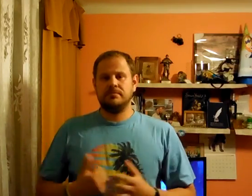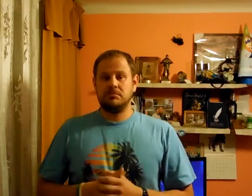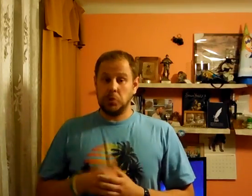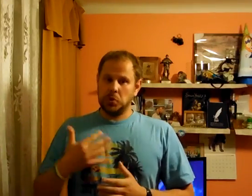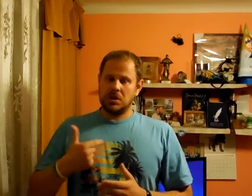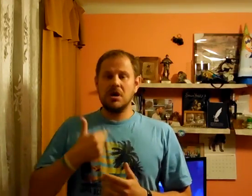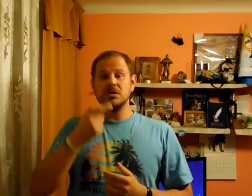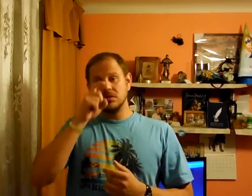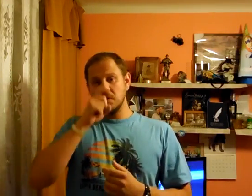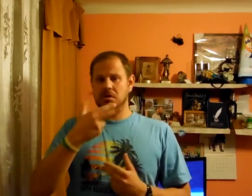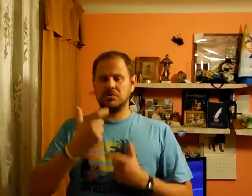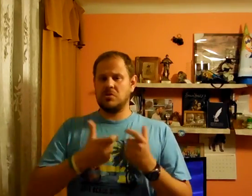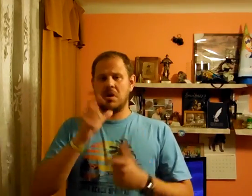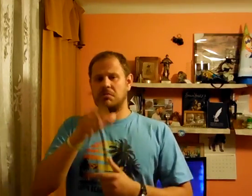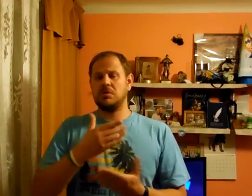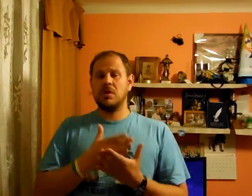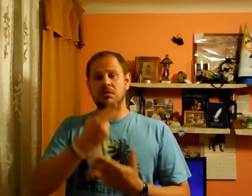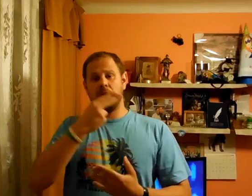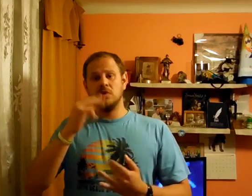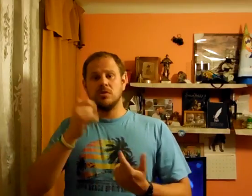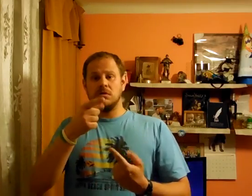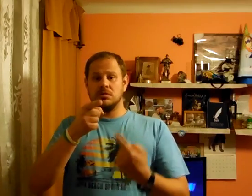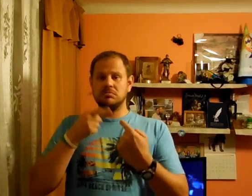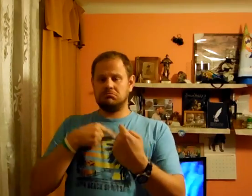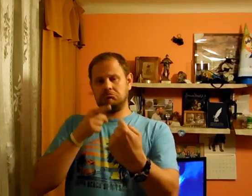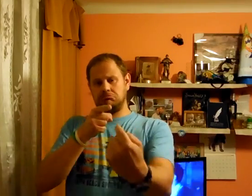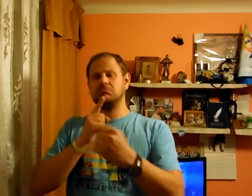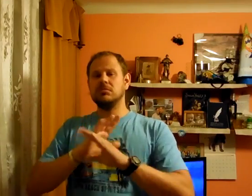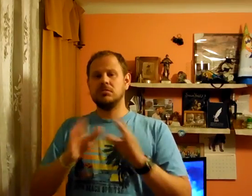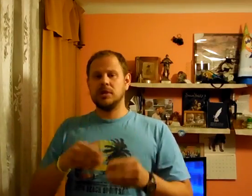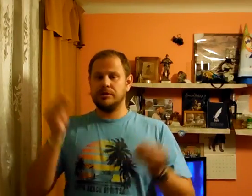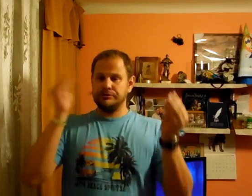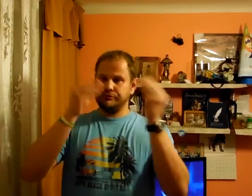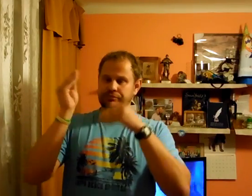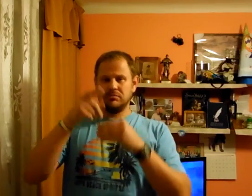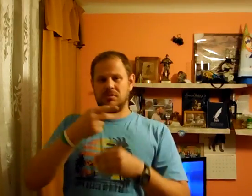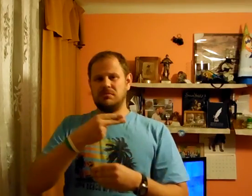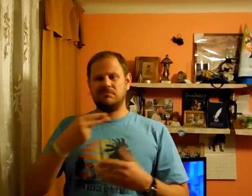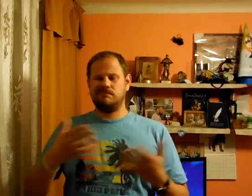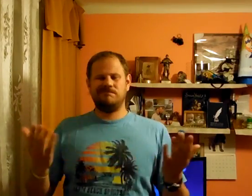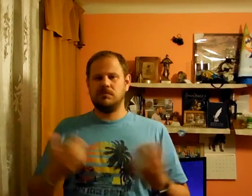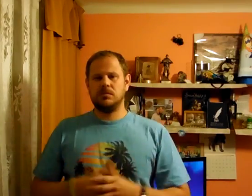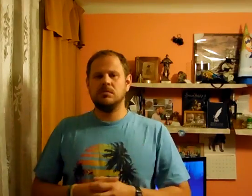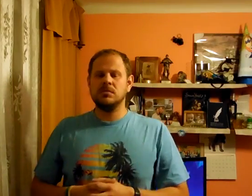Get away out! You stay away! You stay away! Come on! Come on! Come on!